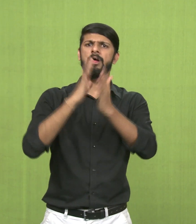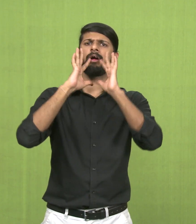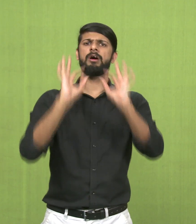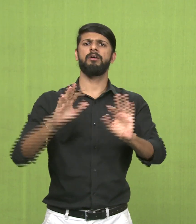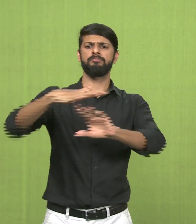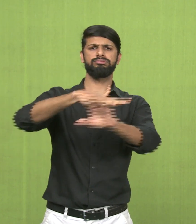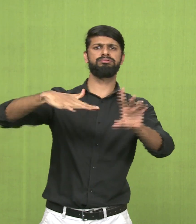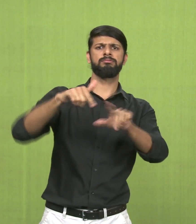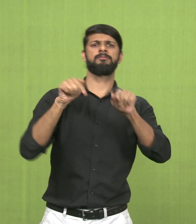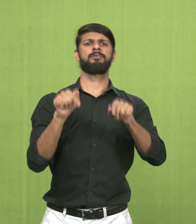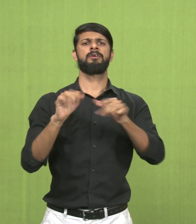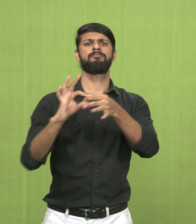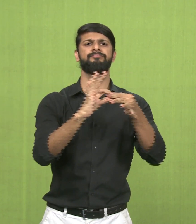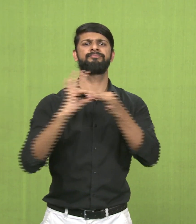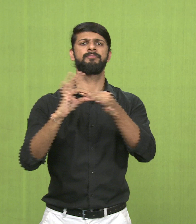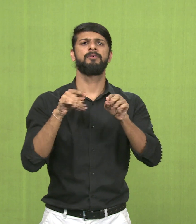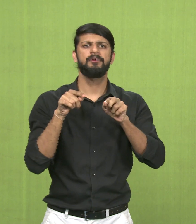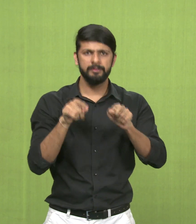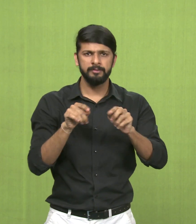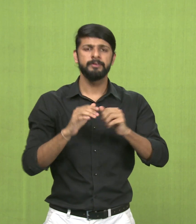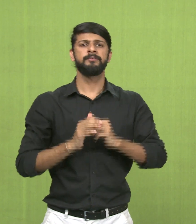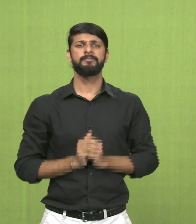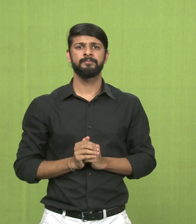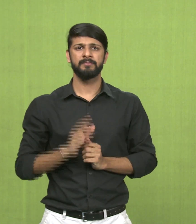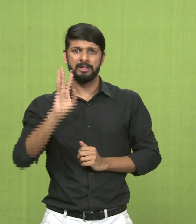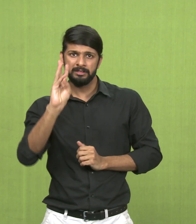in terms of the depiction, which is realistic.